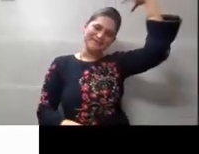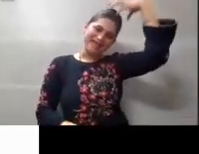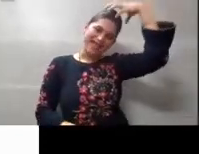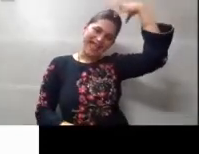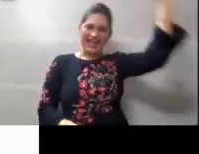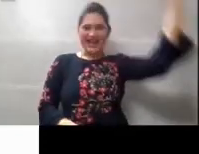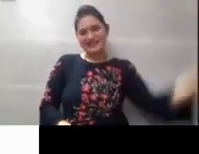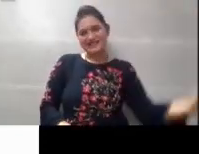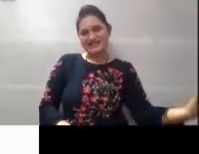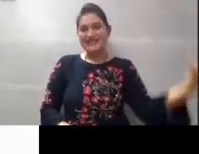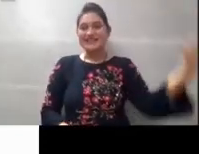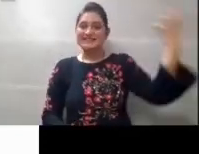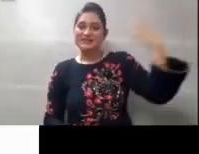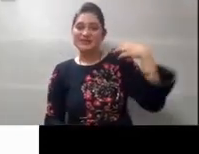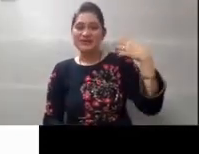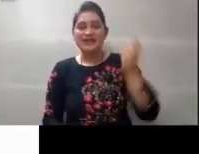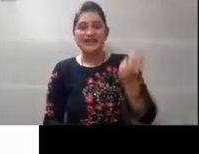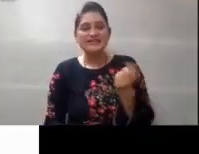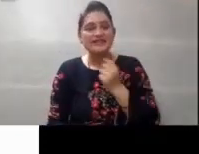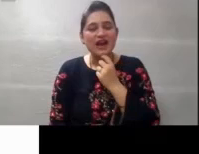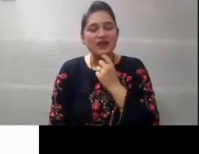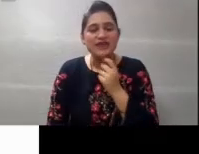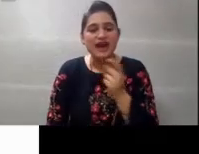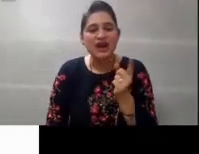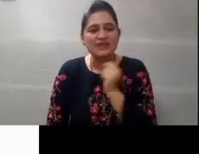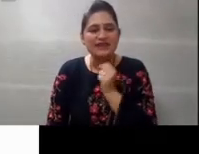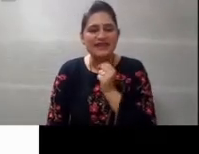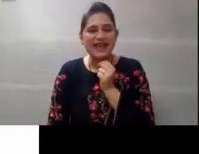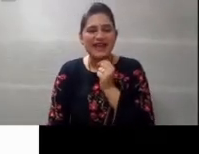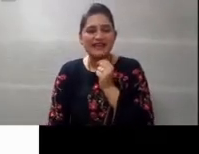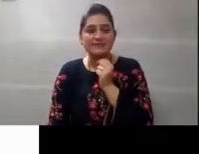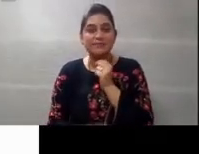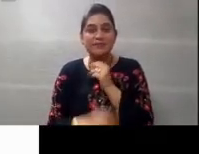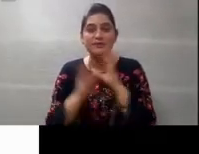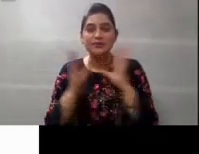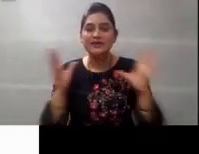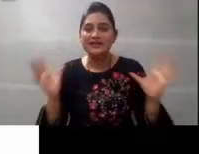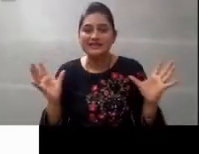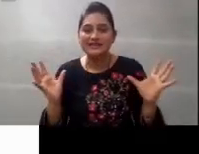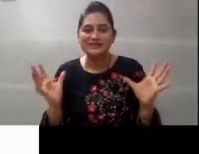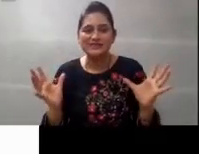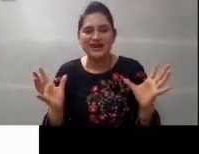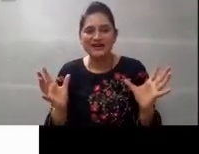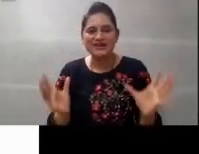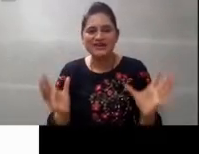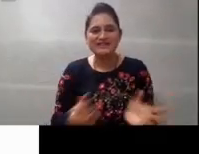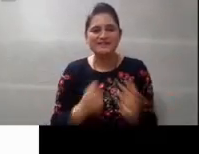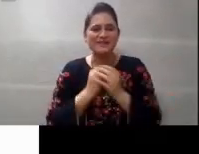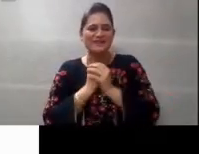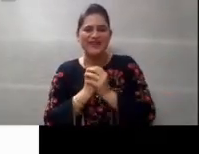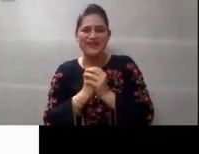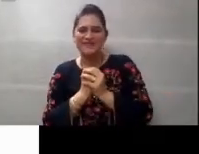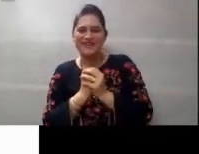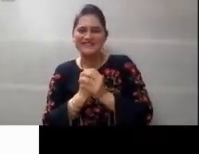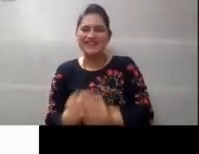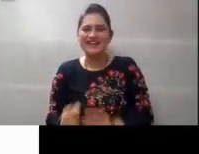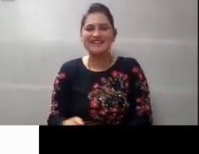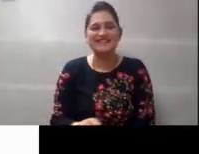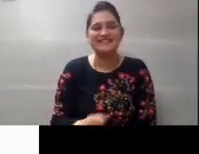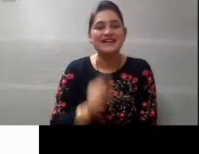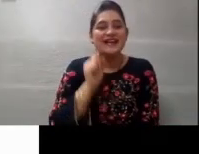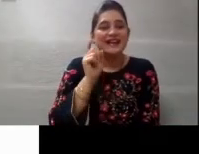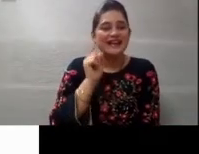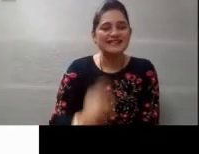These are hats. So, let us count how many hats? Blue color. Wow. That's my favorite